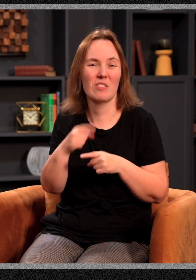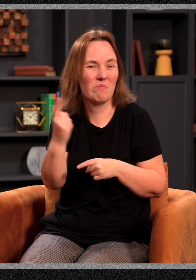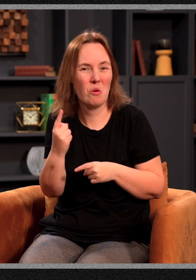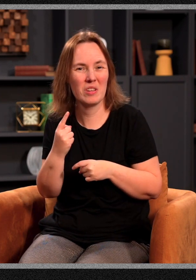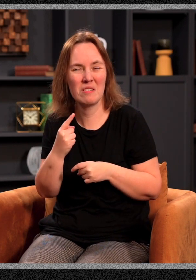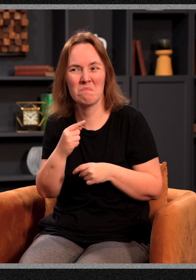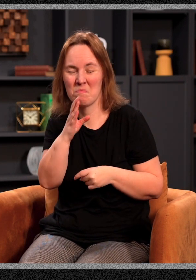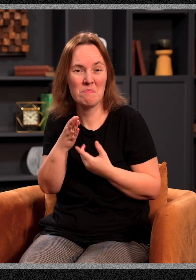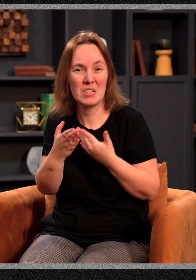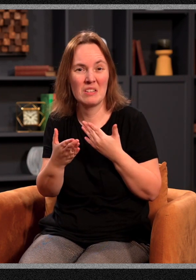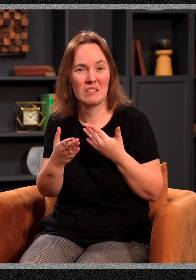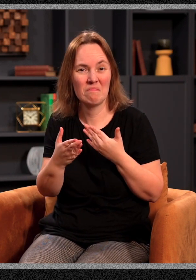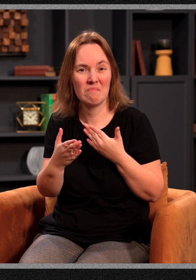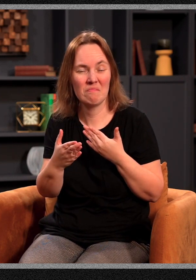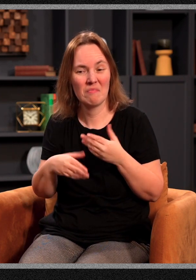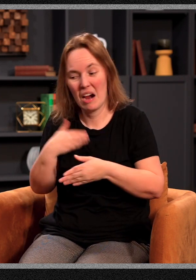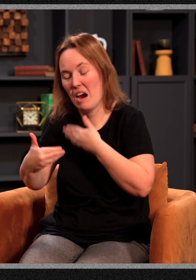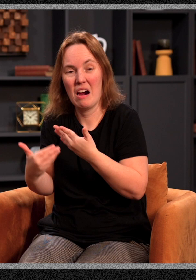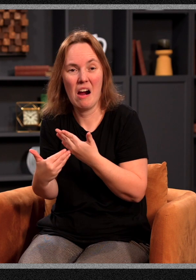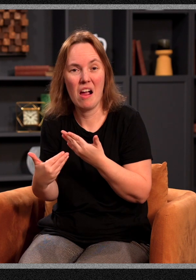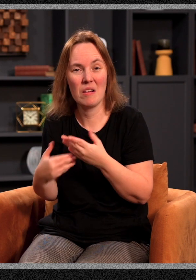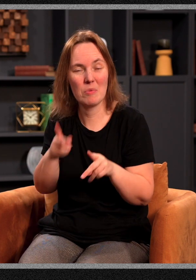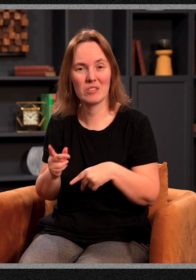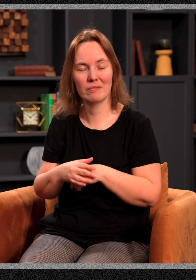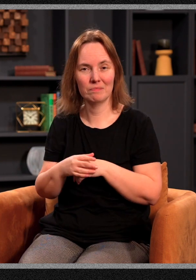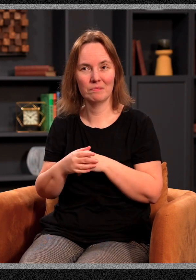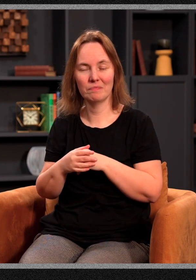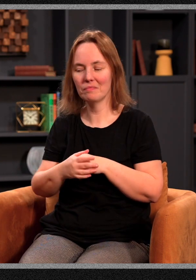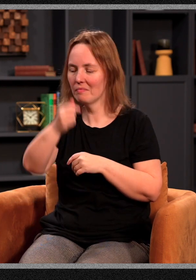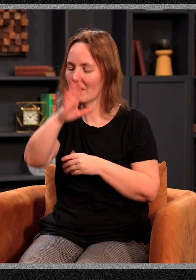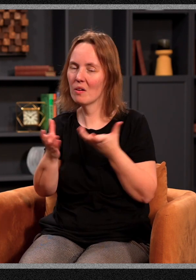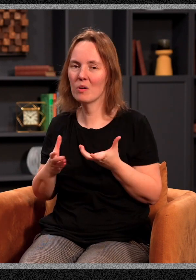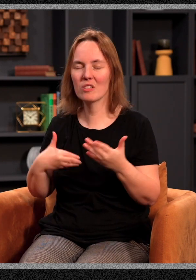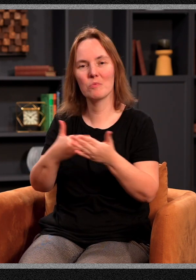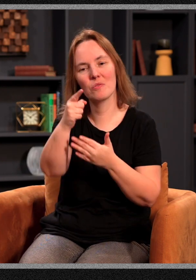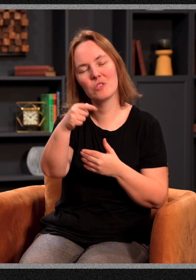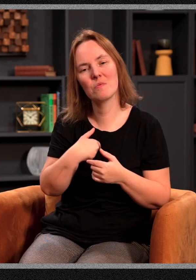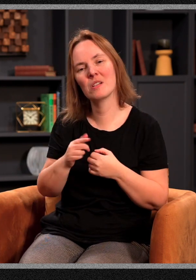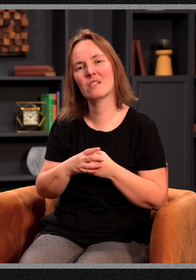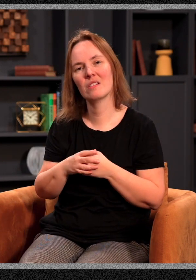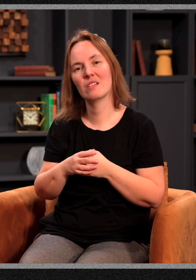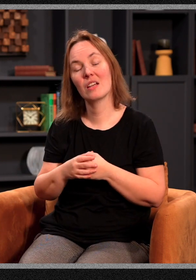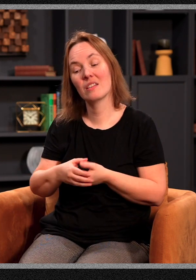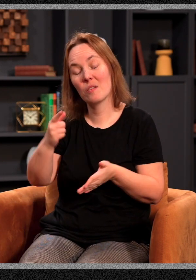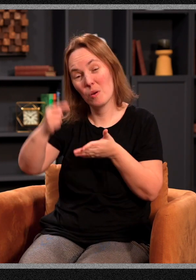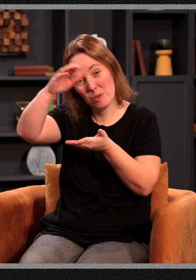person. There's something upon your life that we know is the spirit of God. God wants to prove to you and me that what we